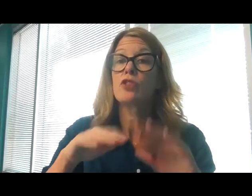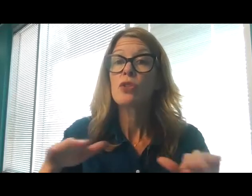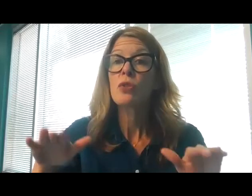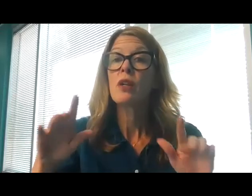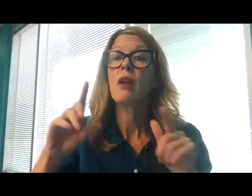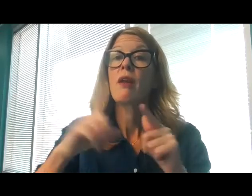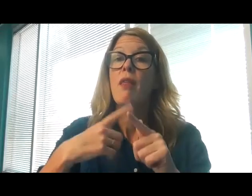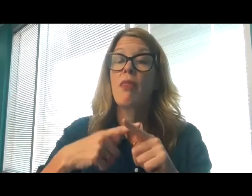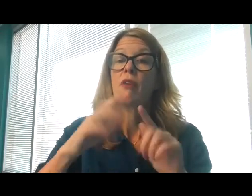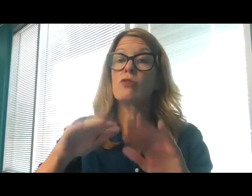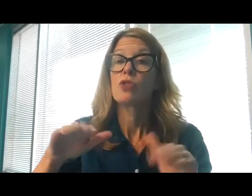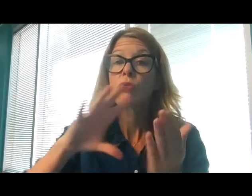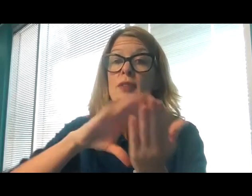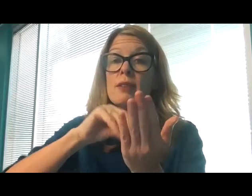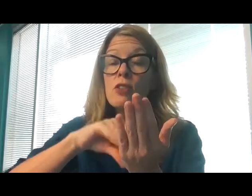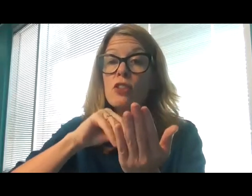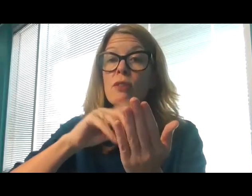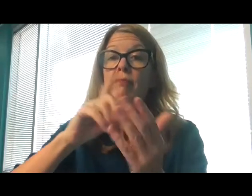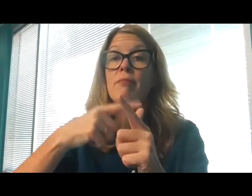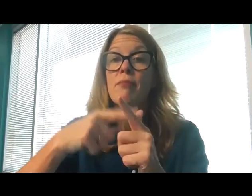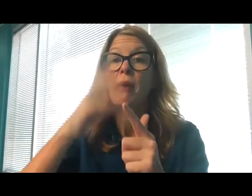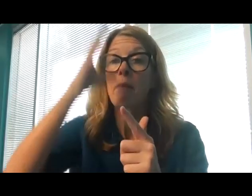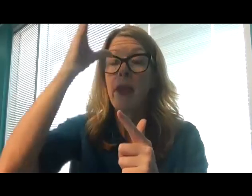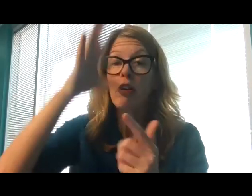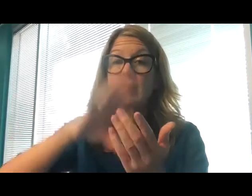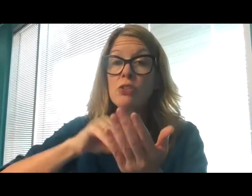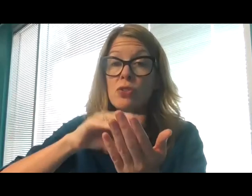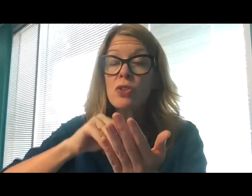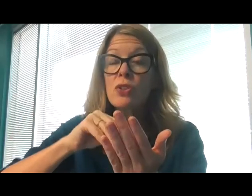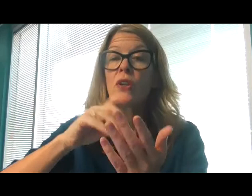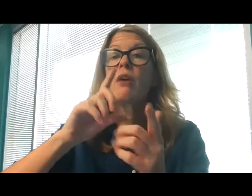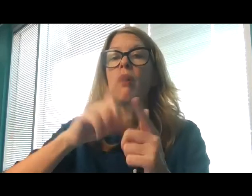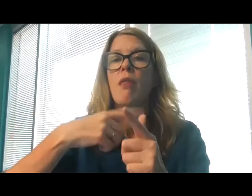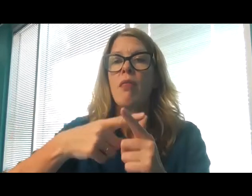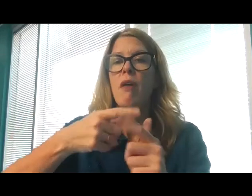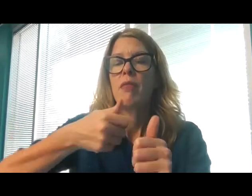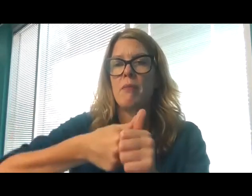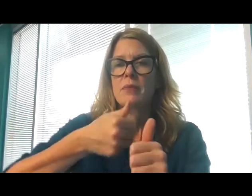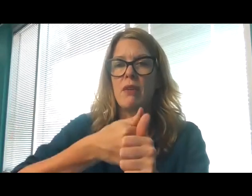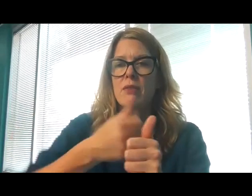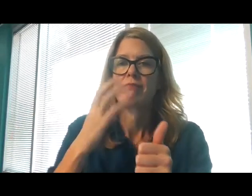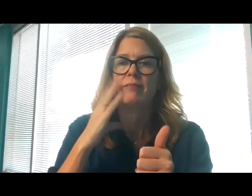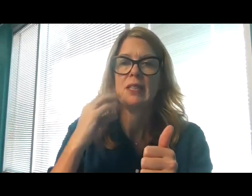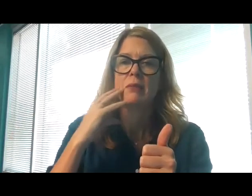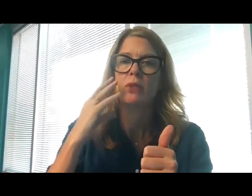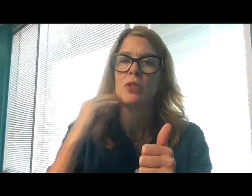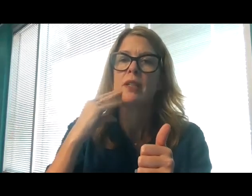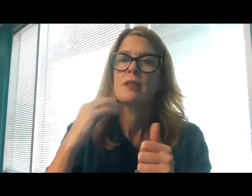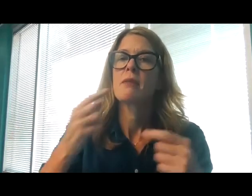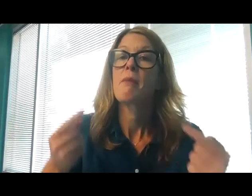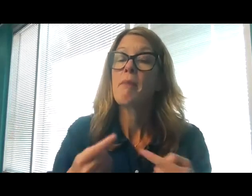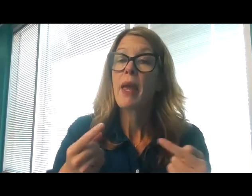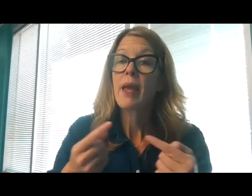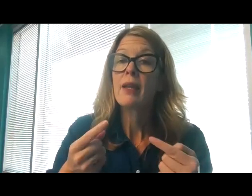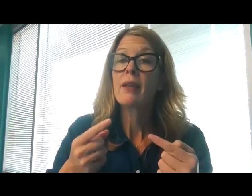low, and it goes unnoticed. They feel only the pain of their own bodies, and mourn only for themselves.